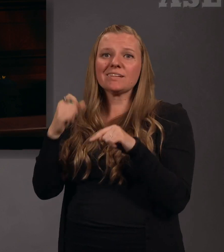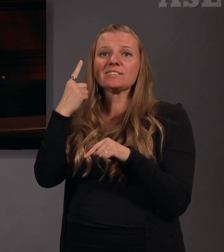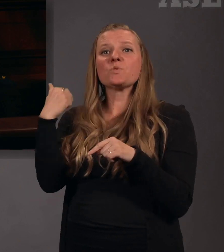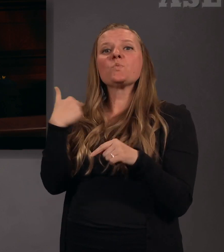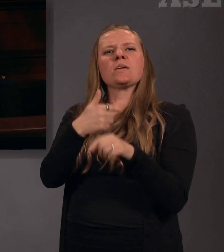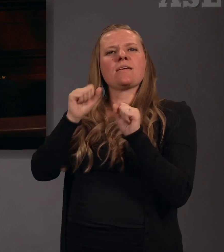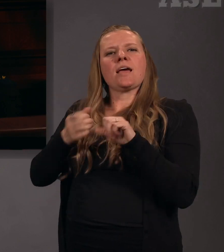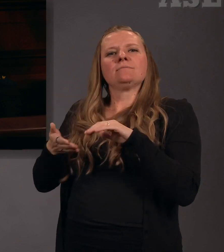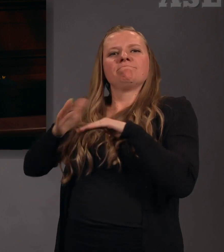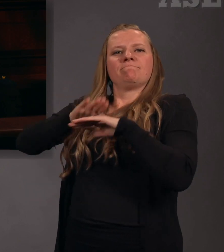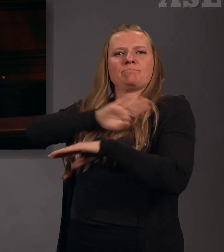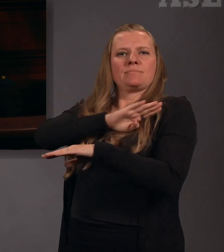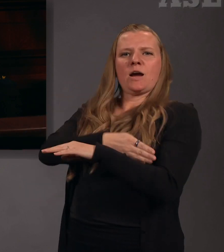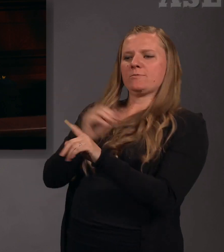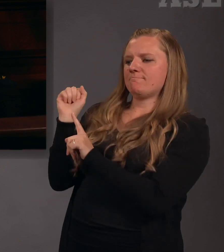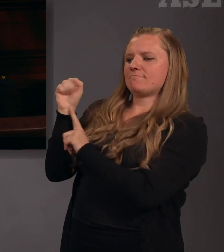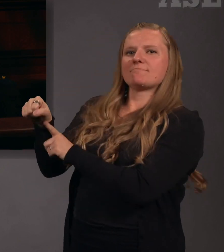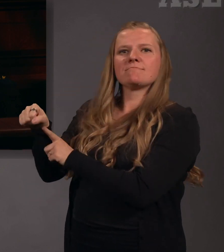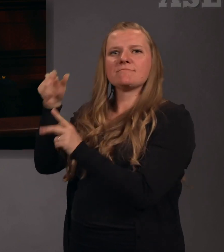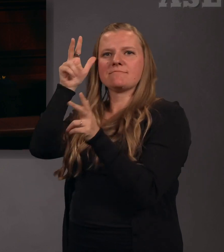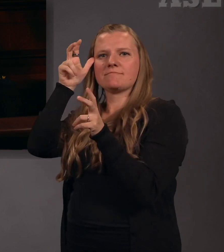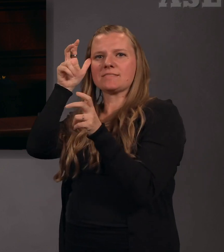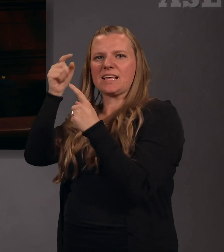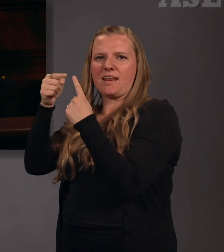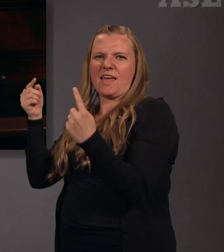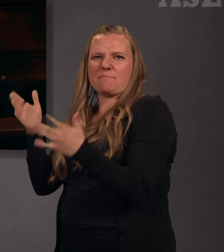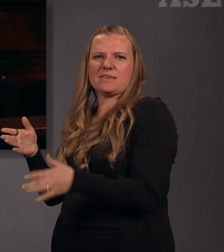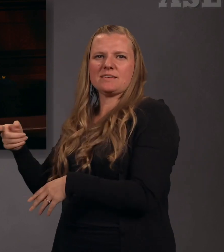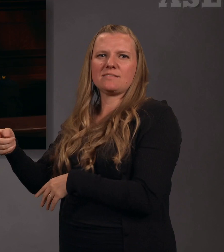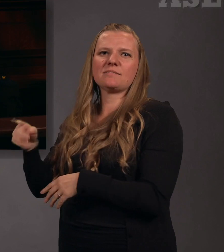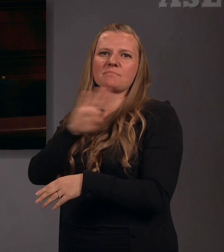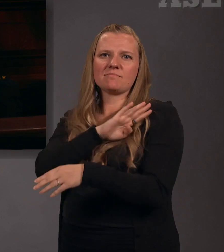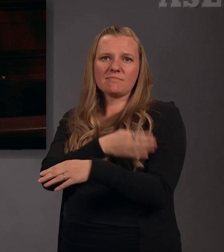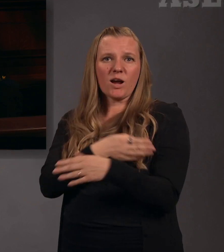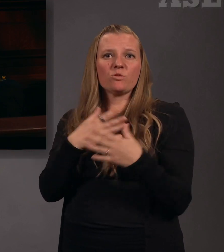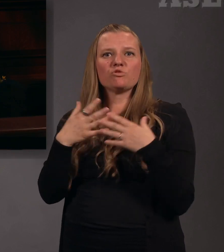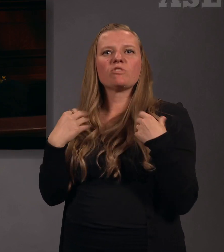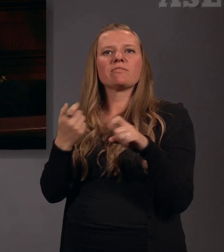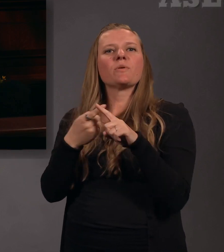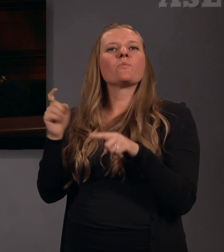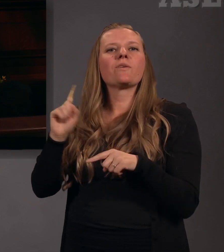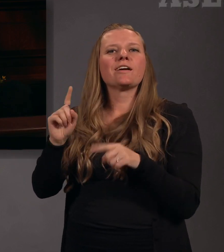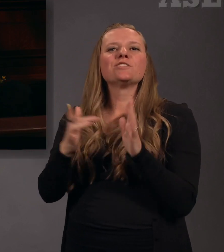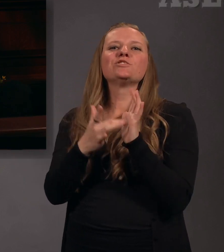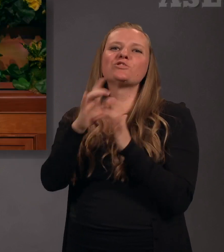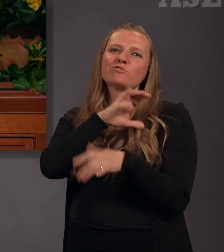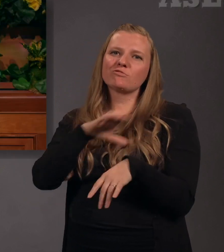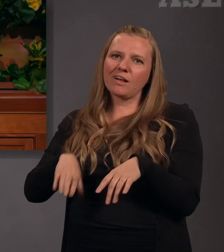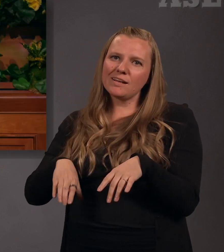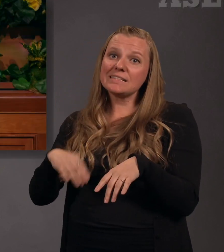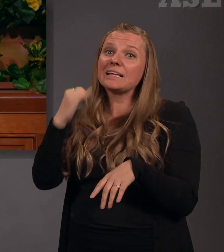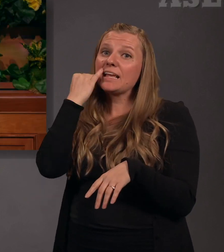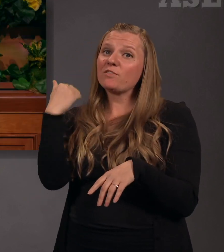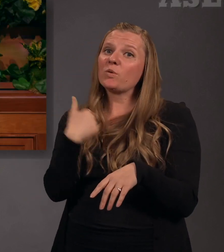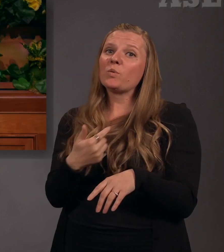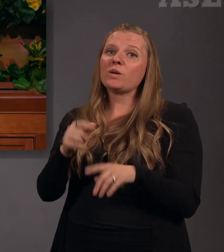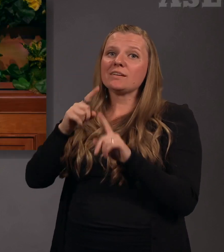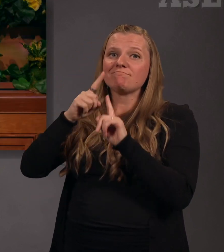strength come from Jesus Christ as we make and keep temple covenants. President Russell M. Nelson has taught,